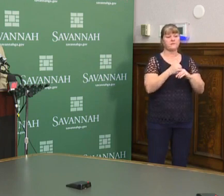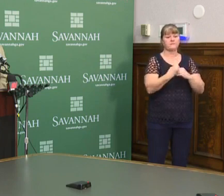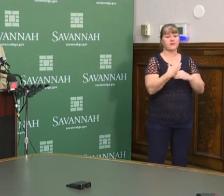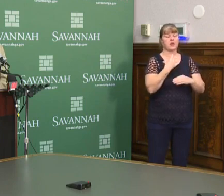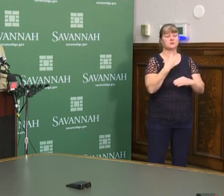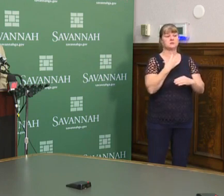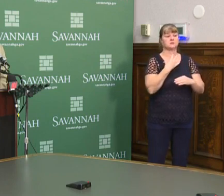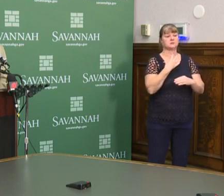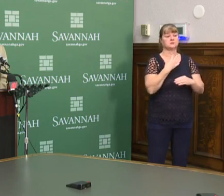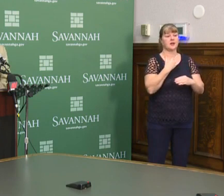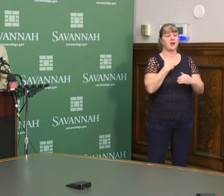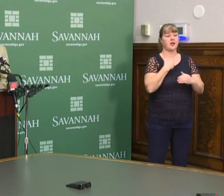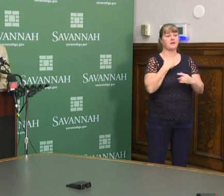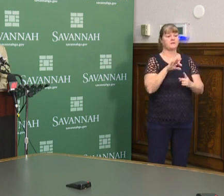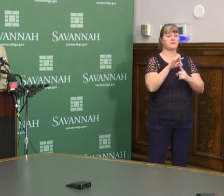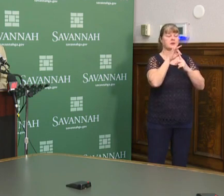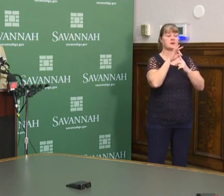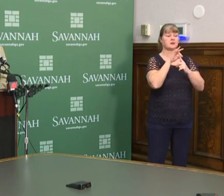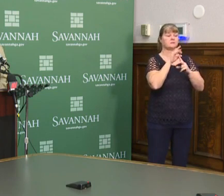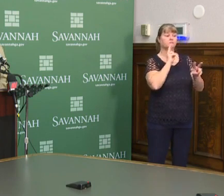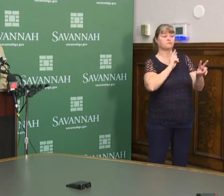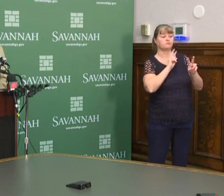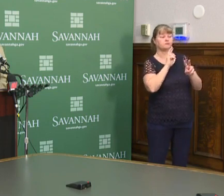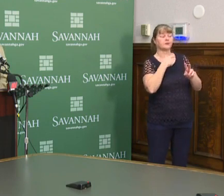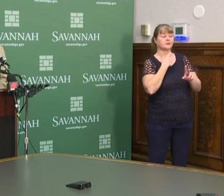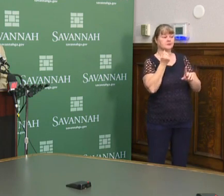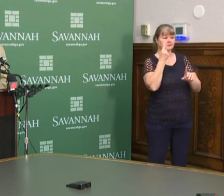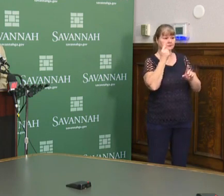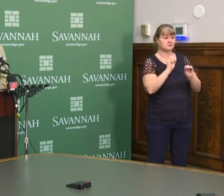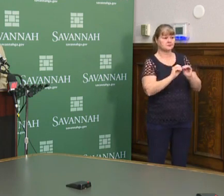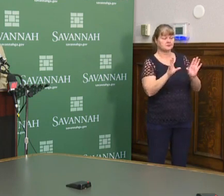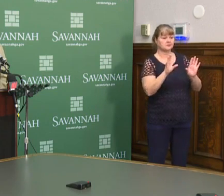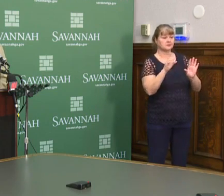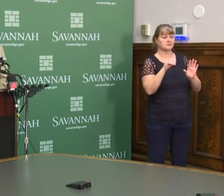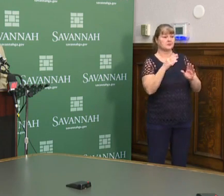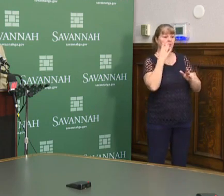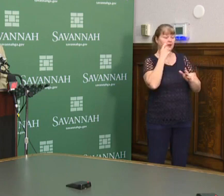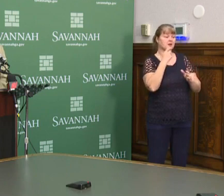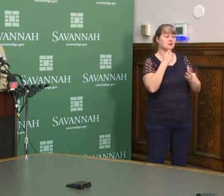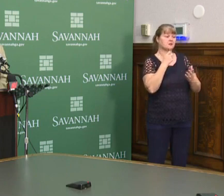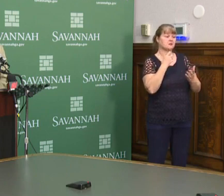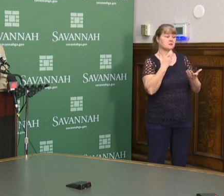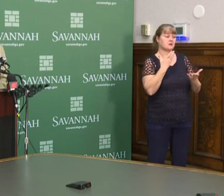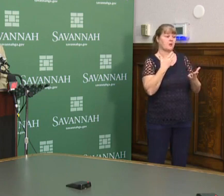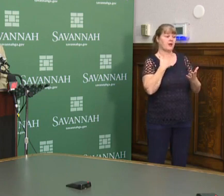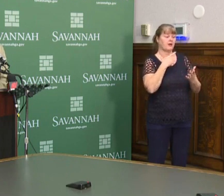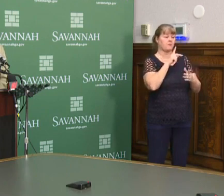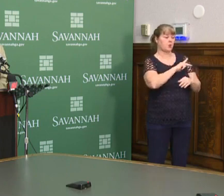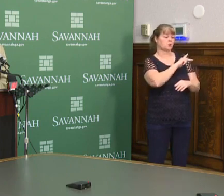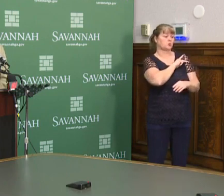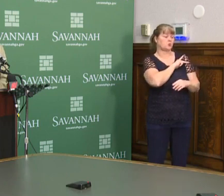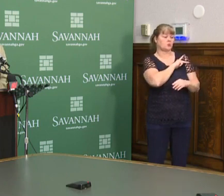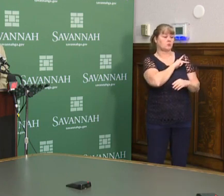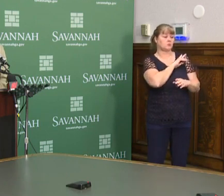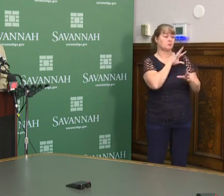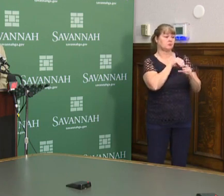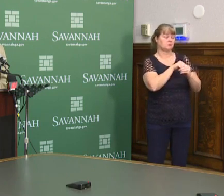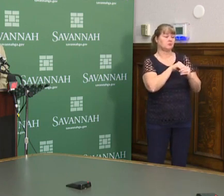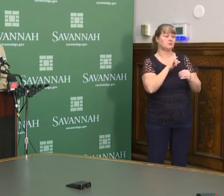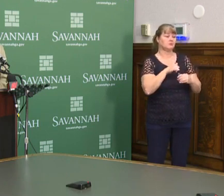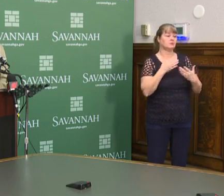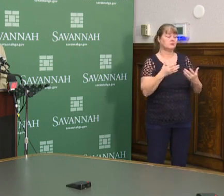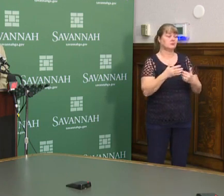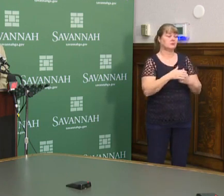Um, I guess I have a unique vantage point, um, because I have skin in the game, so to speak. Um, I, I know and